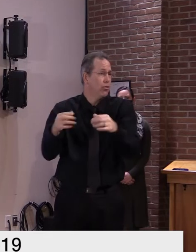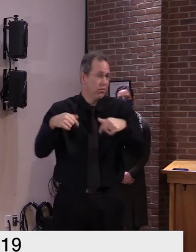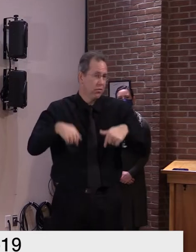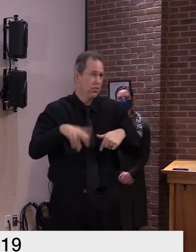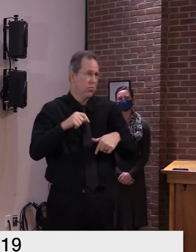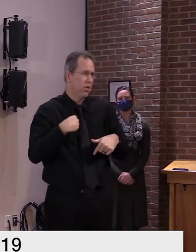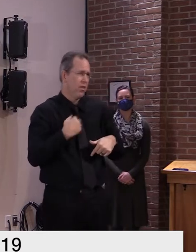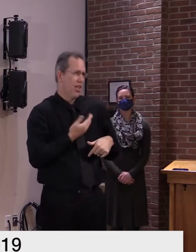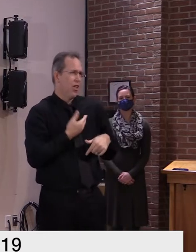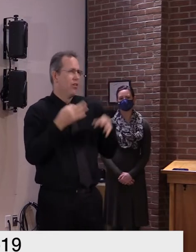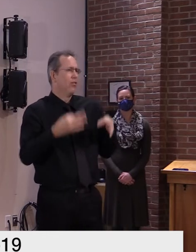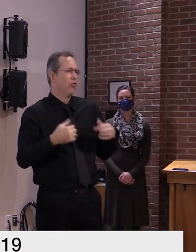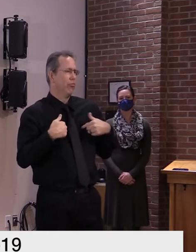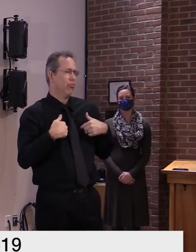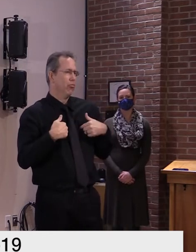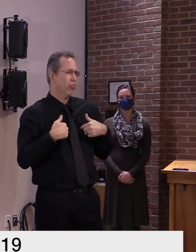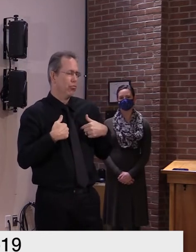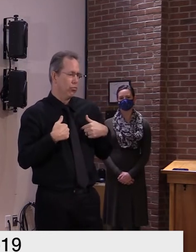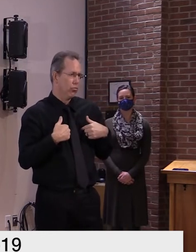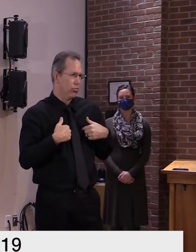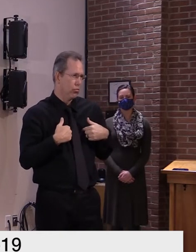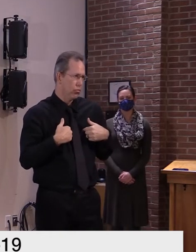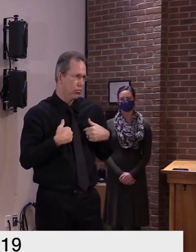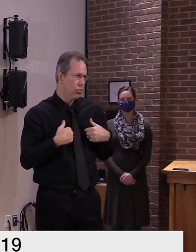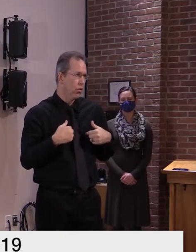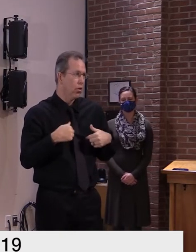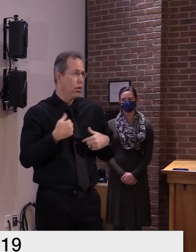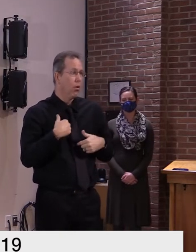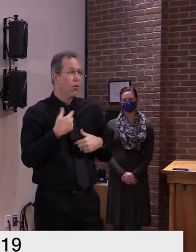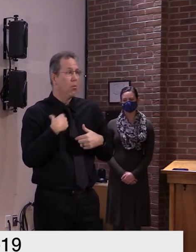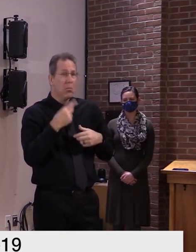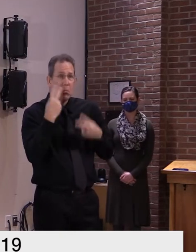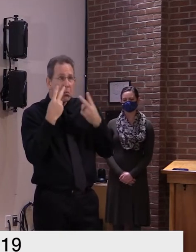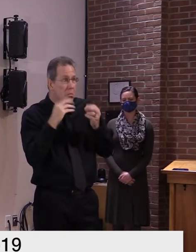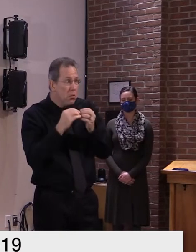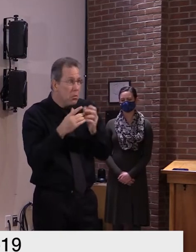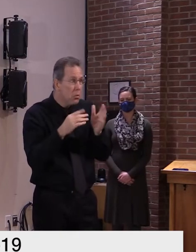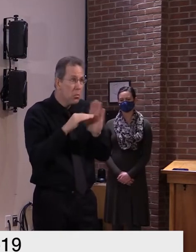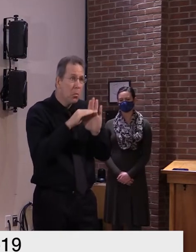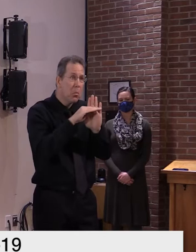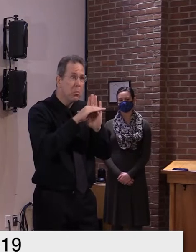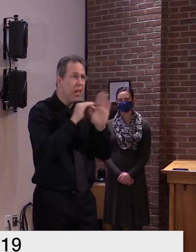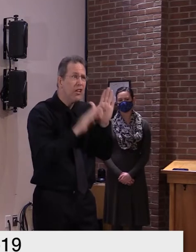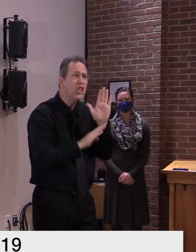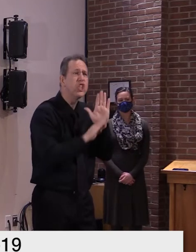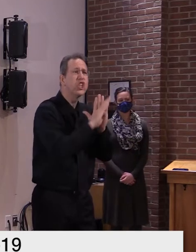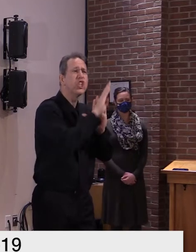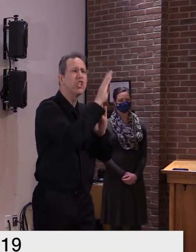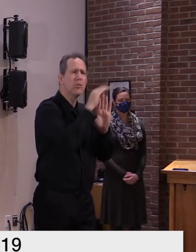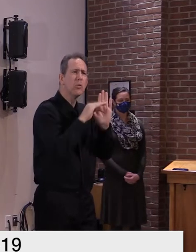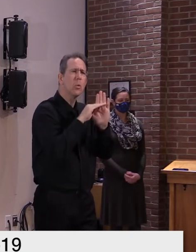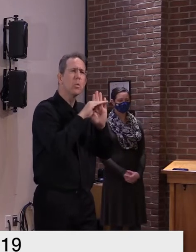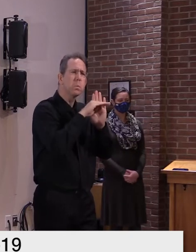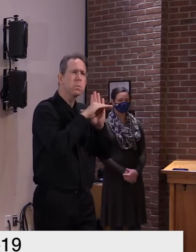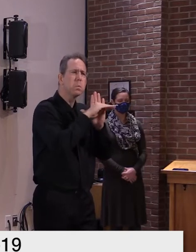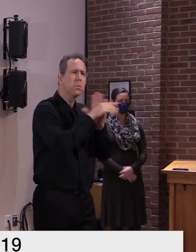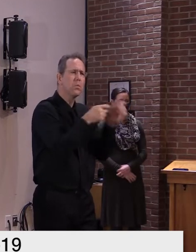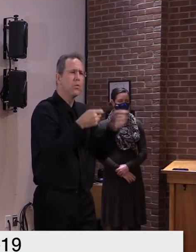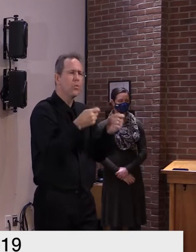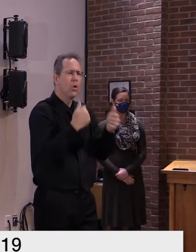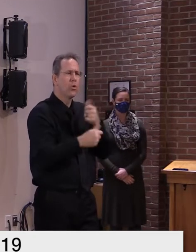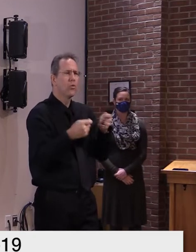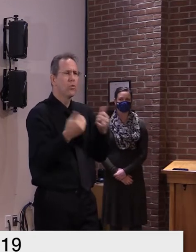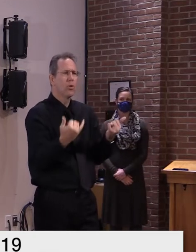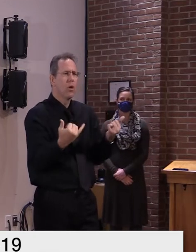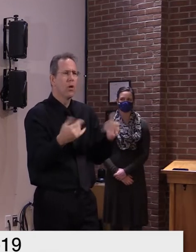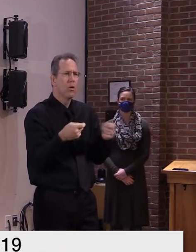as long as we continue to see the numbers we we continue to have the desired effect and and what we did what vermonters